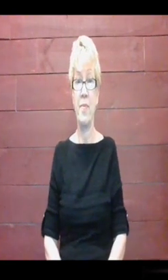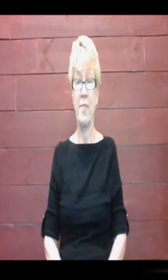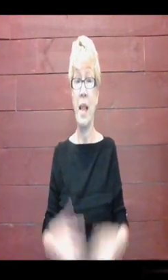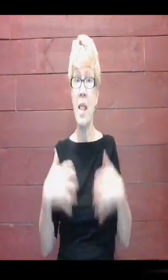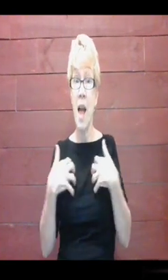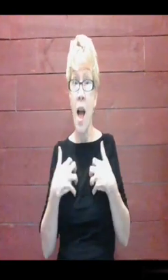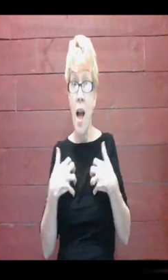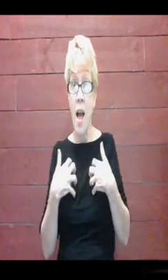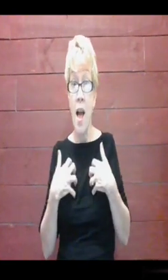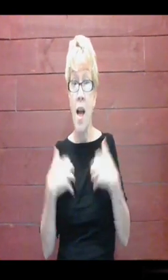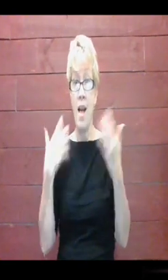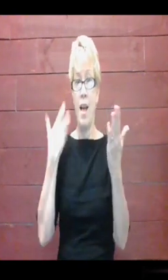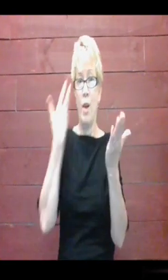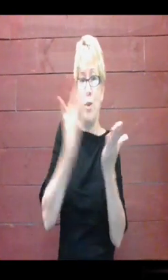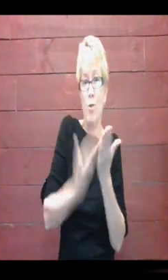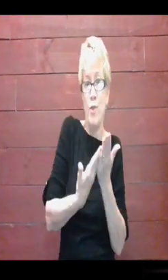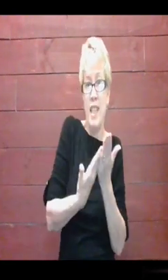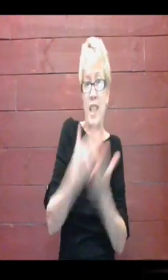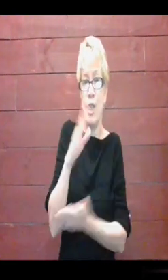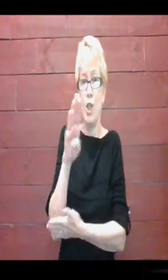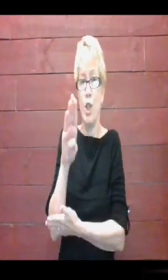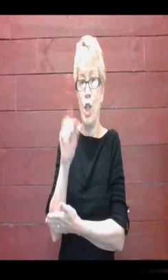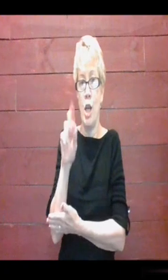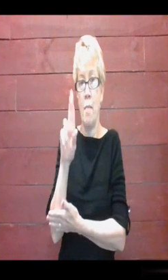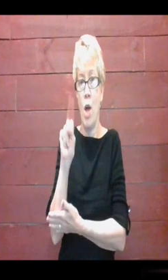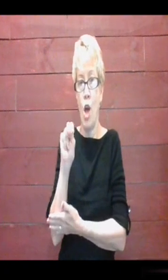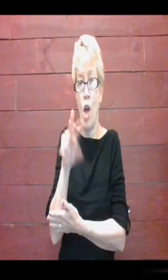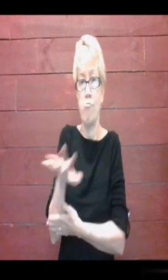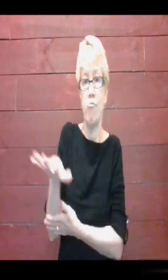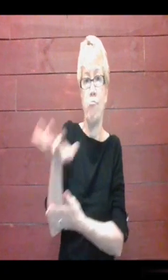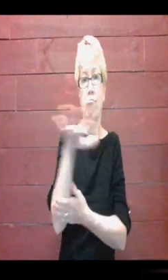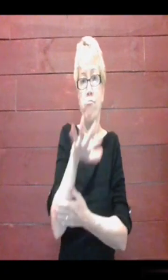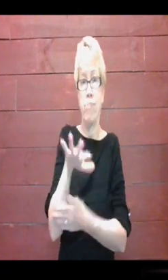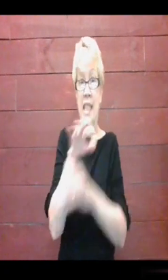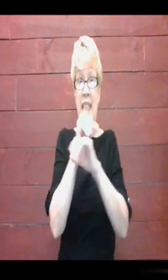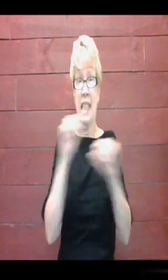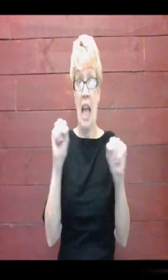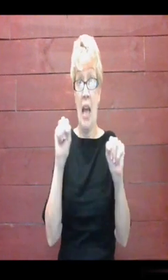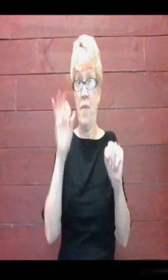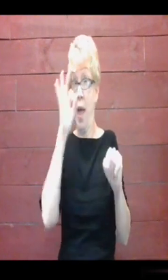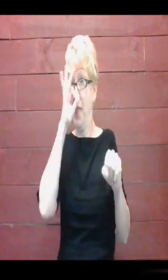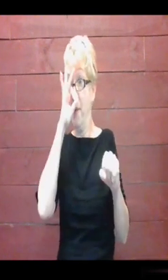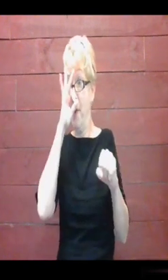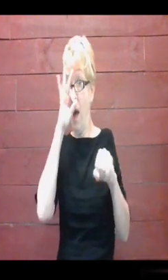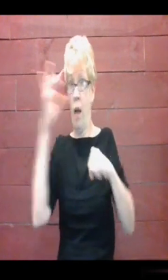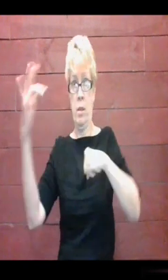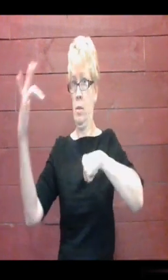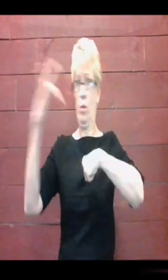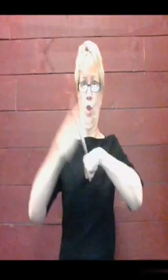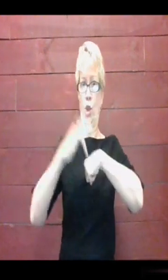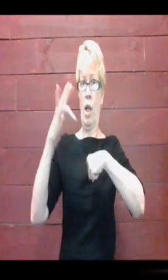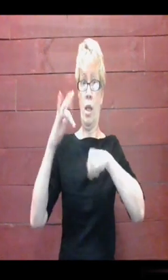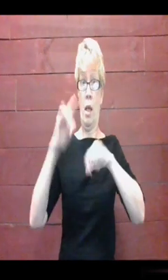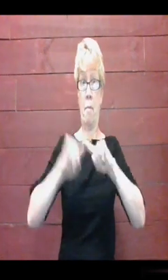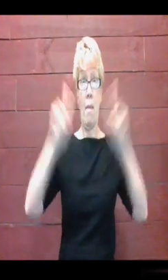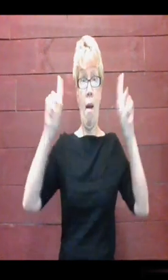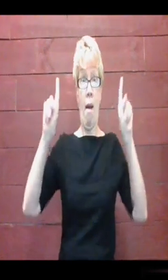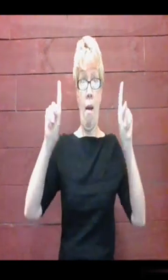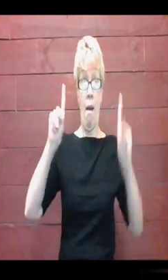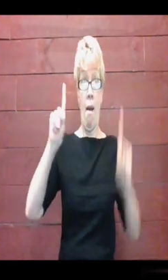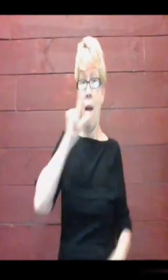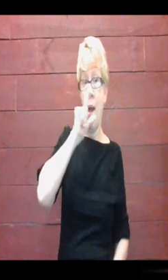The animals reached the barnyard safely and were now out of Foxy Loxy's reach. But Henny Penny,